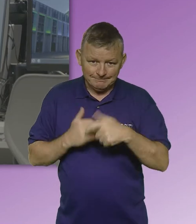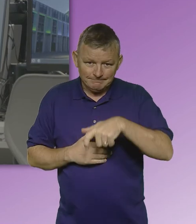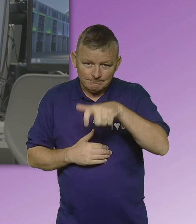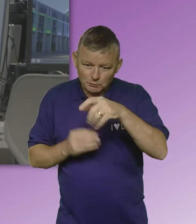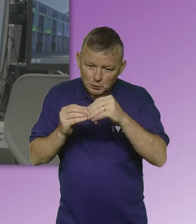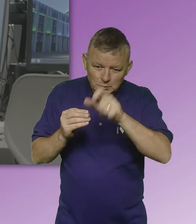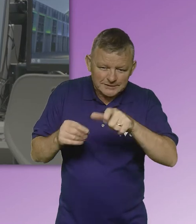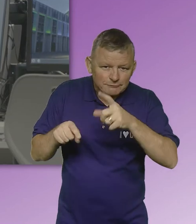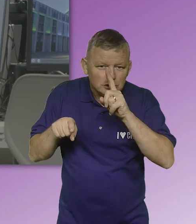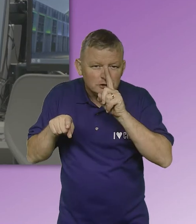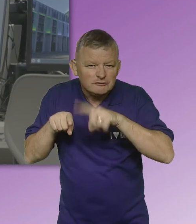of a diverse student community.